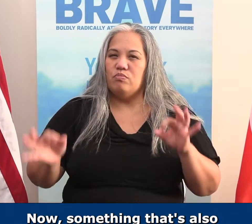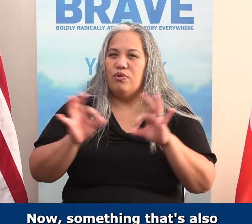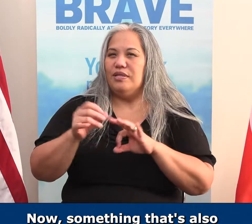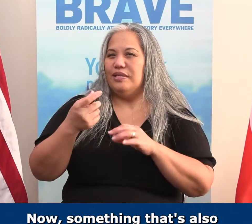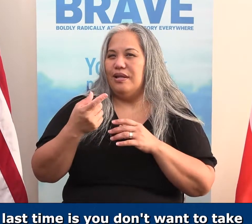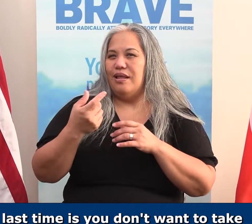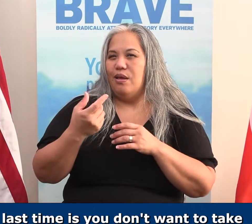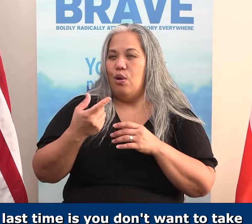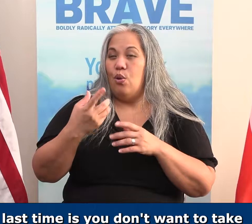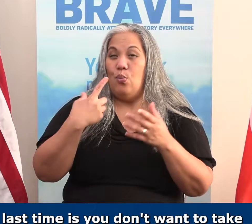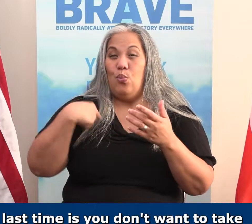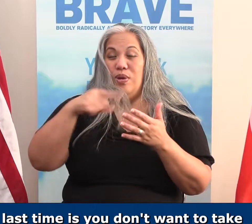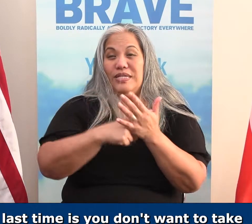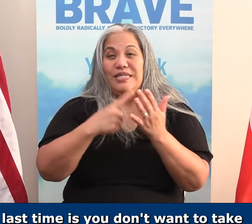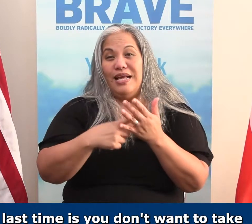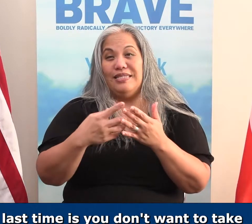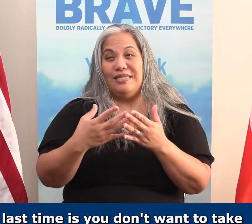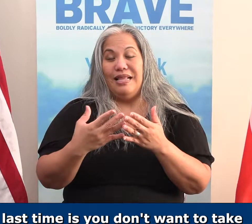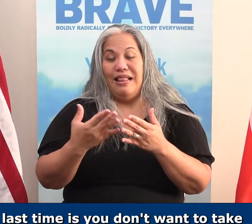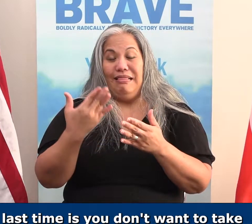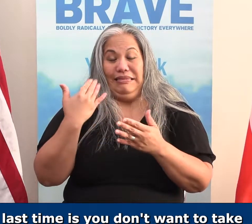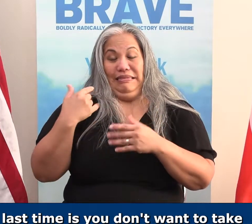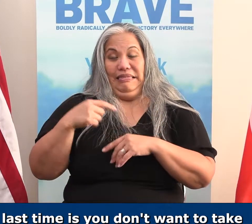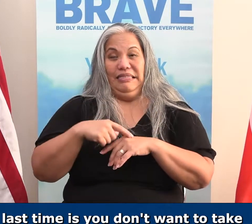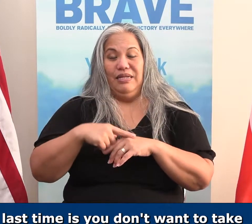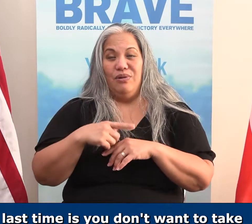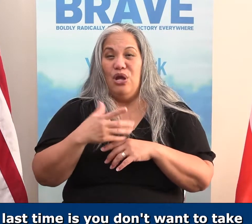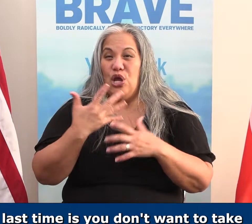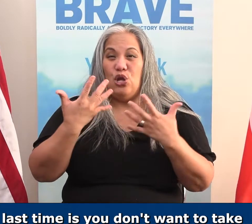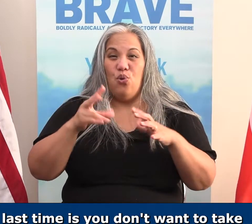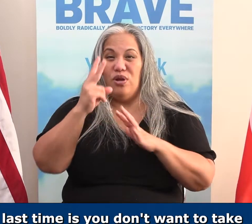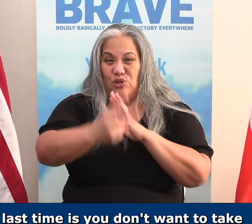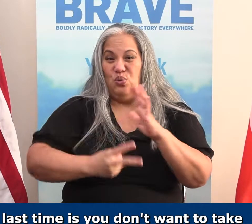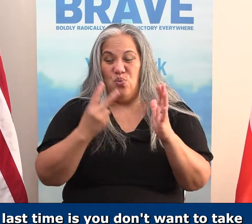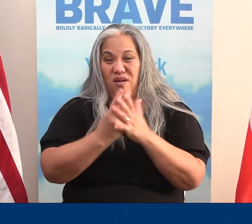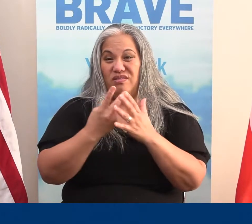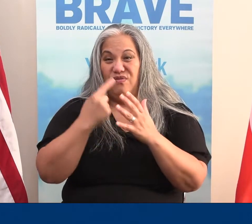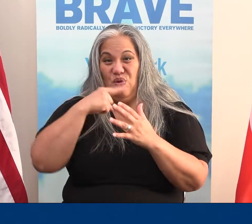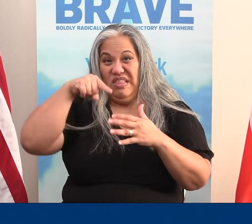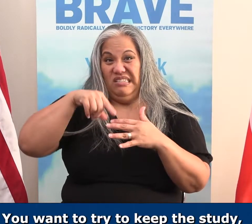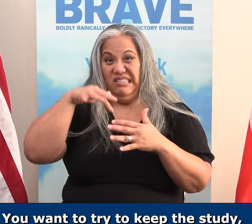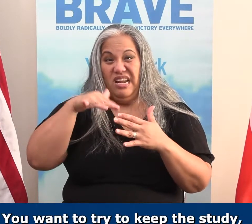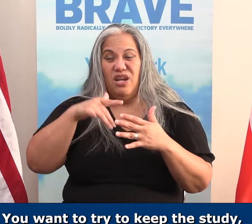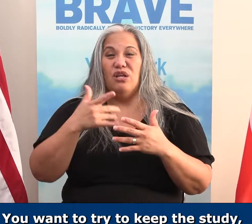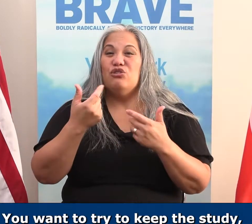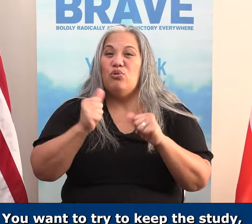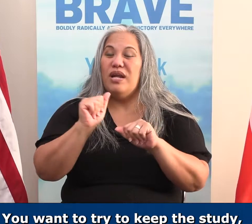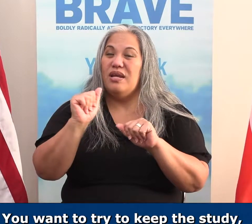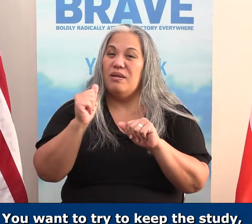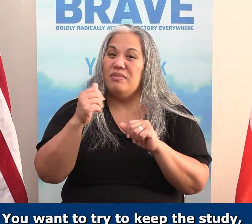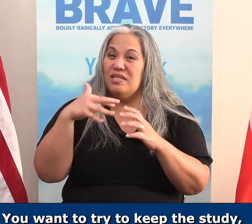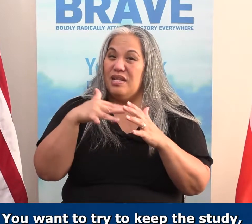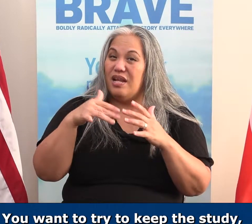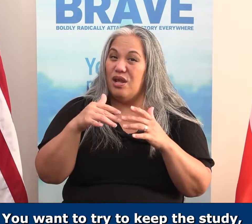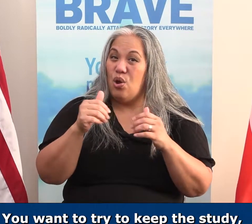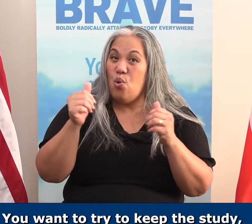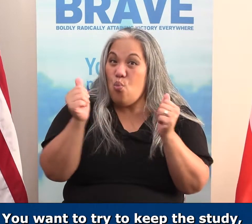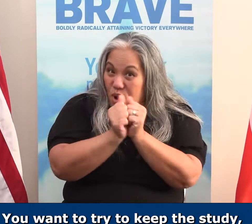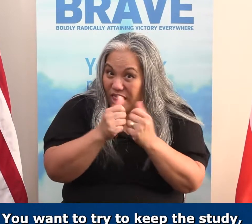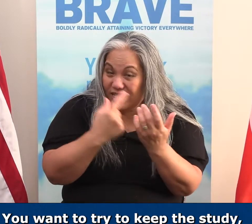talked about last time, is you don't want to take two hours to go through these studies. You want to try to keep the study, even with discussion,